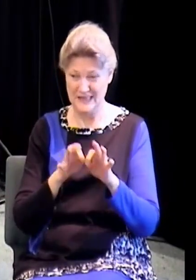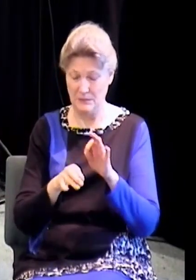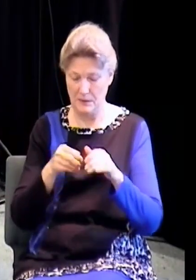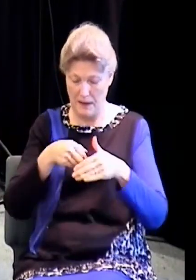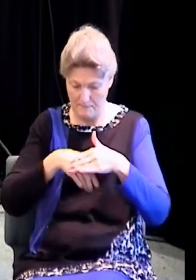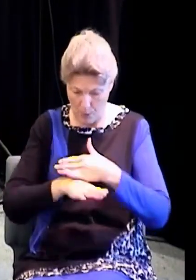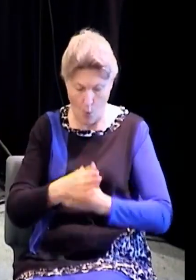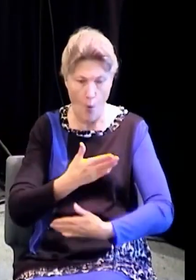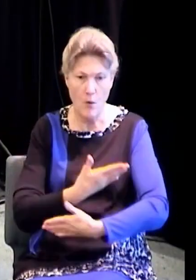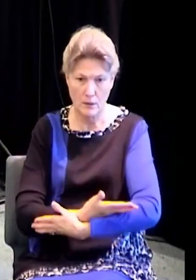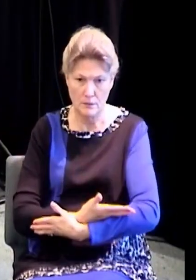we dress changes.